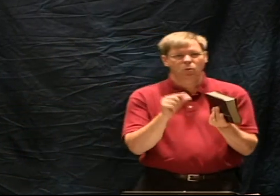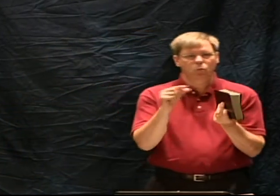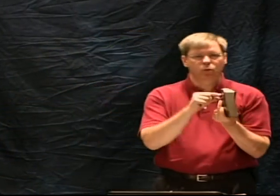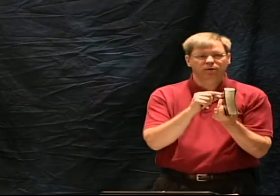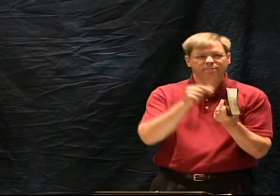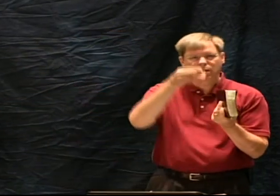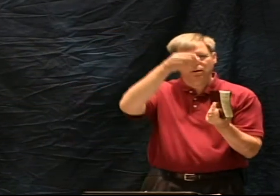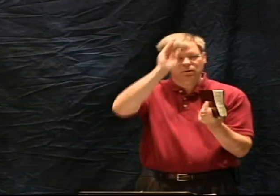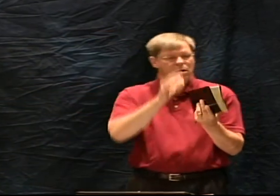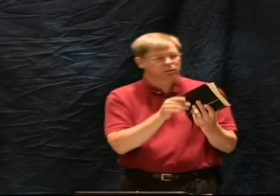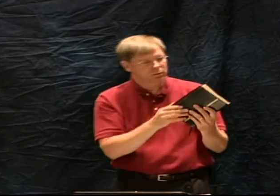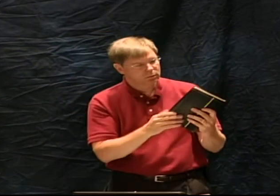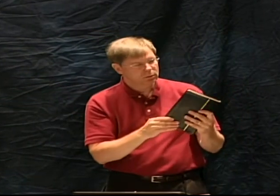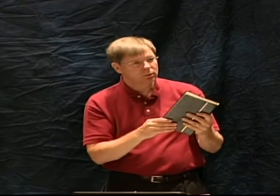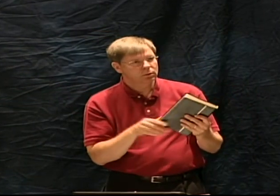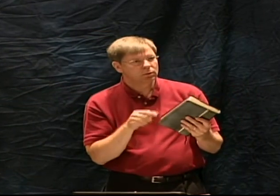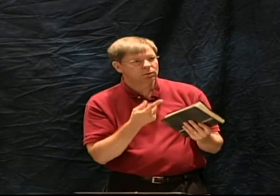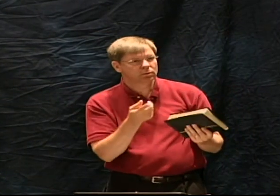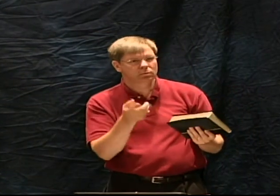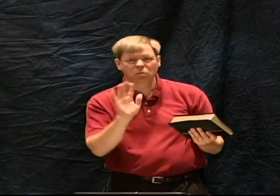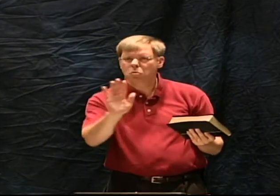What is your attitude towards the word of God?